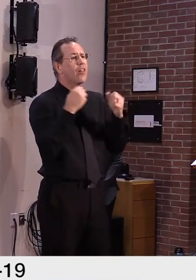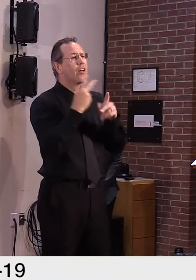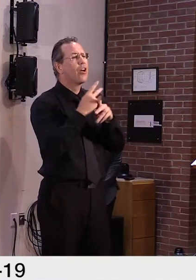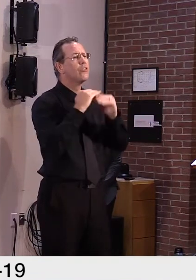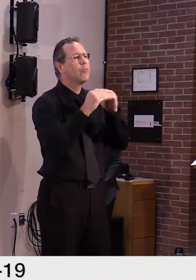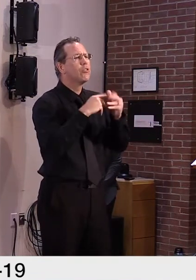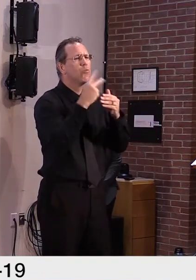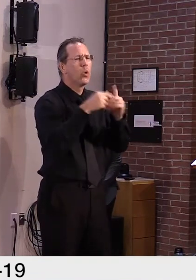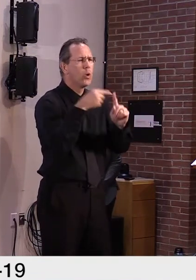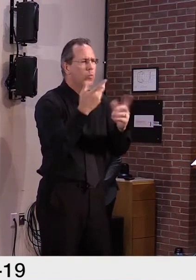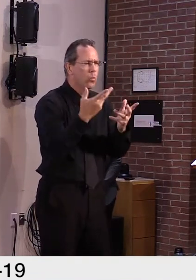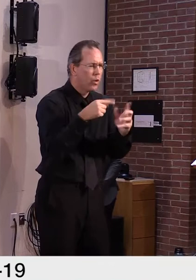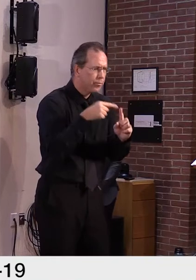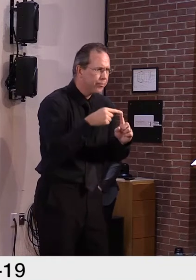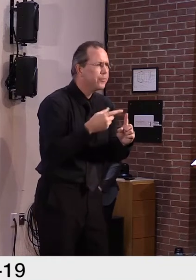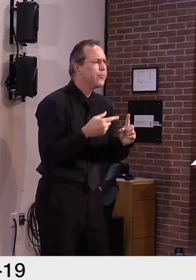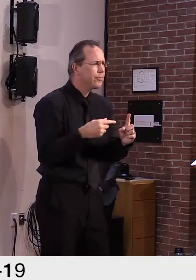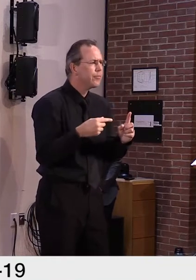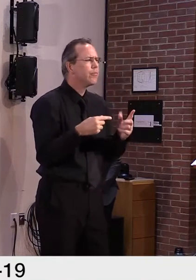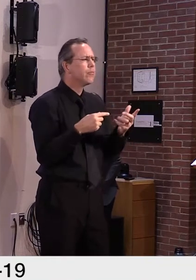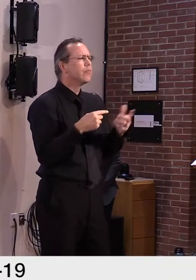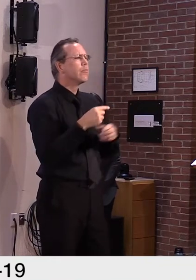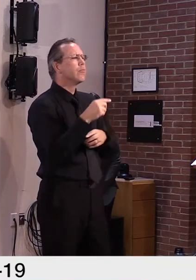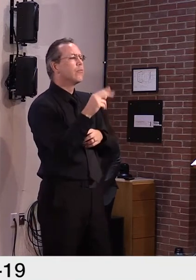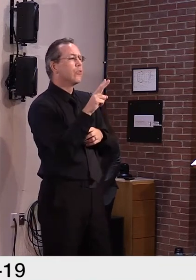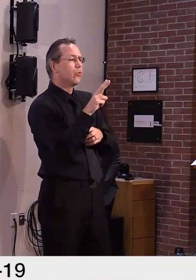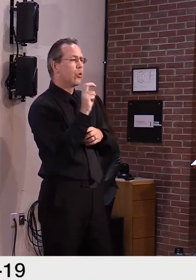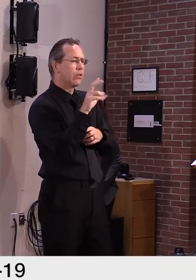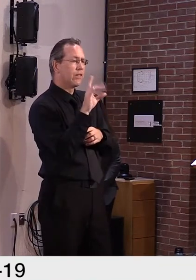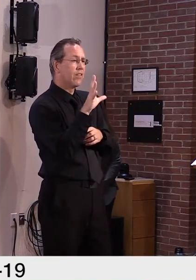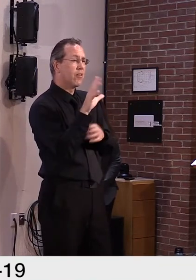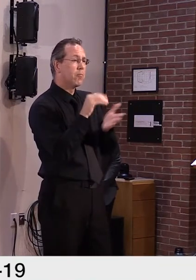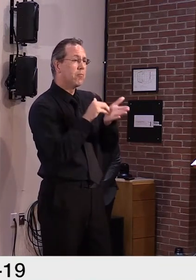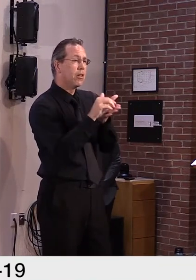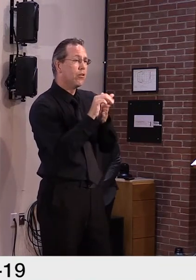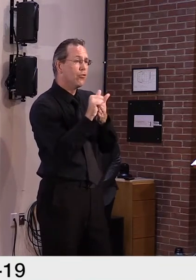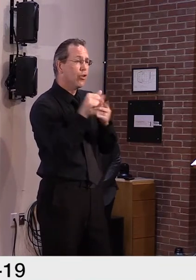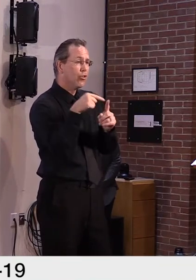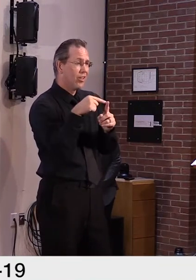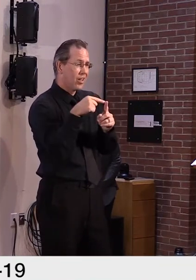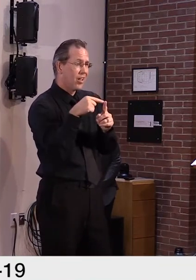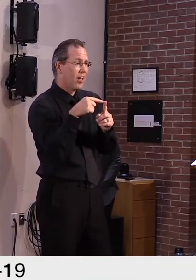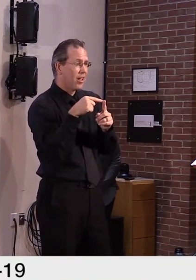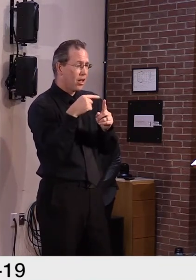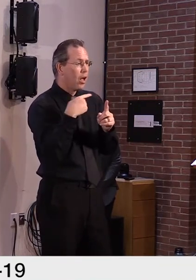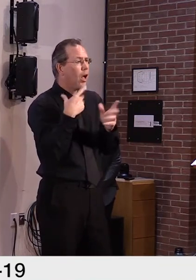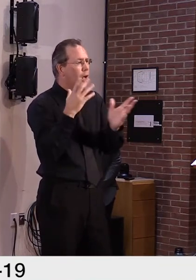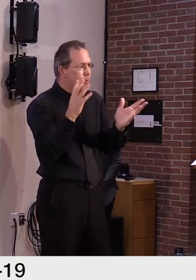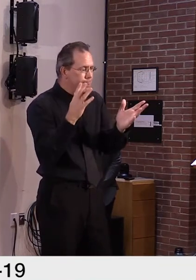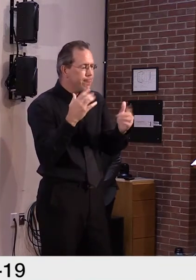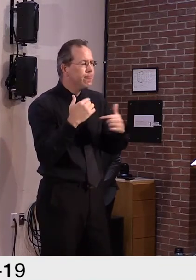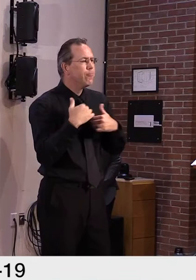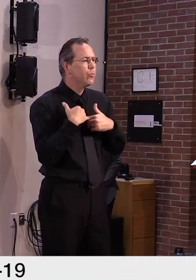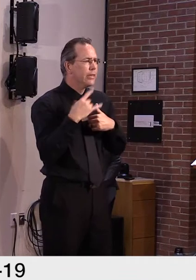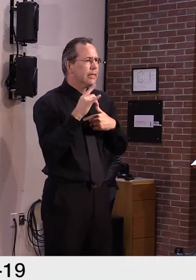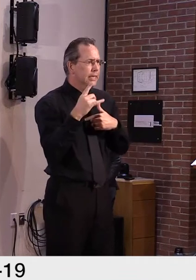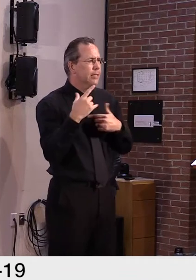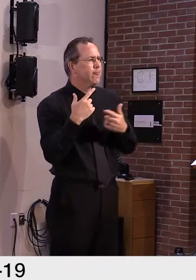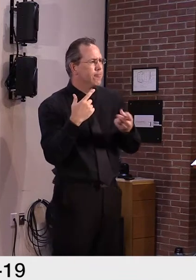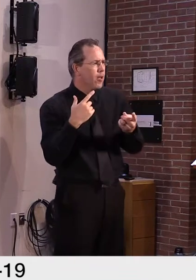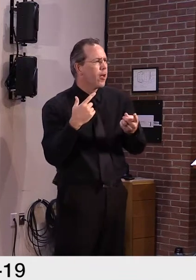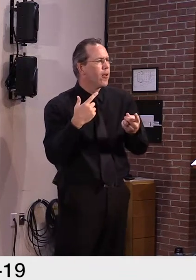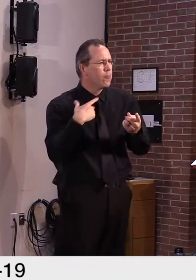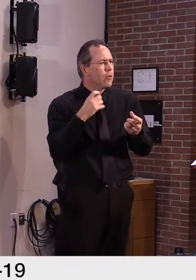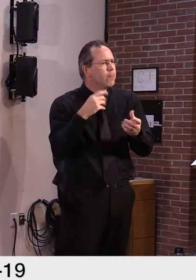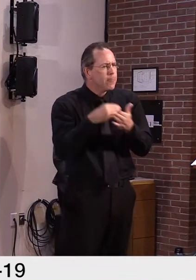million. We're distributing in the first round. It's in different tranches, different rounds that will do the